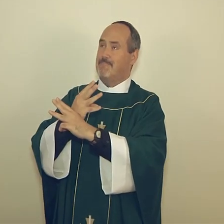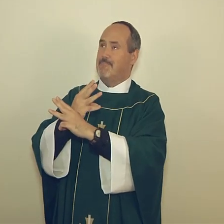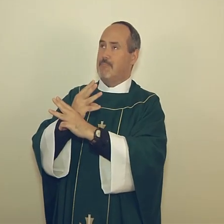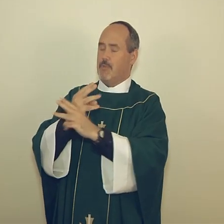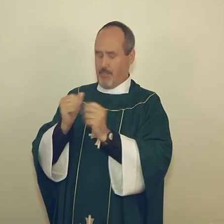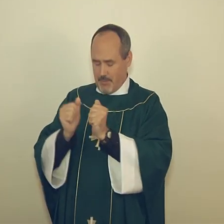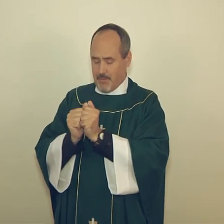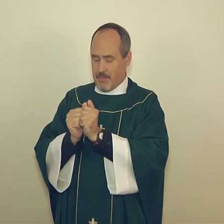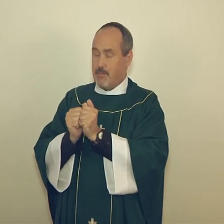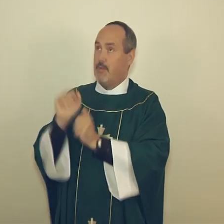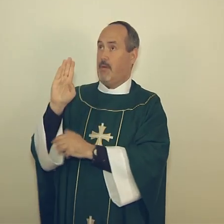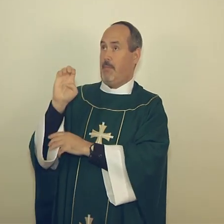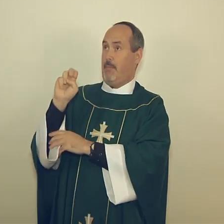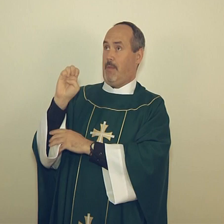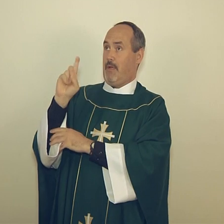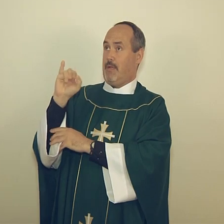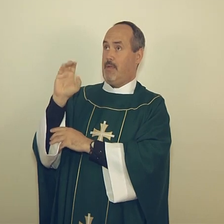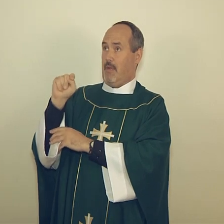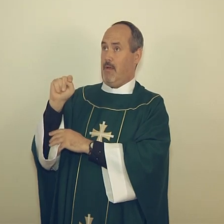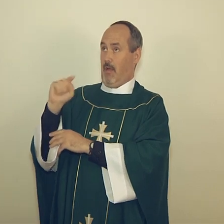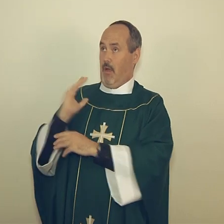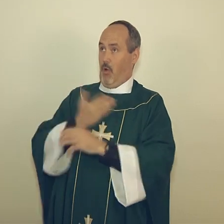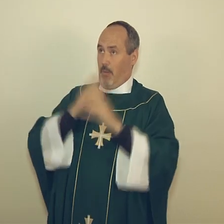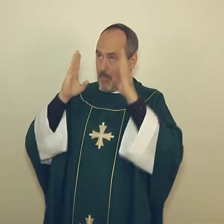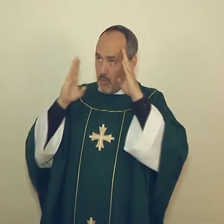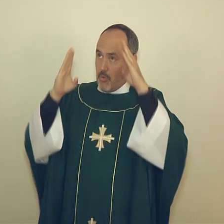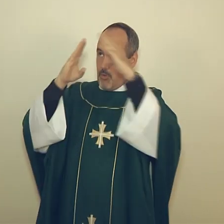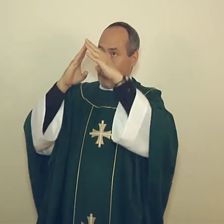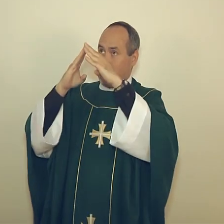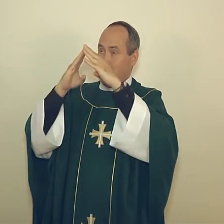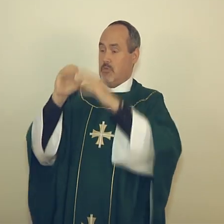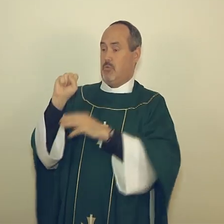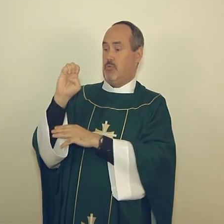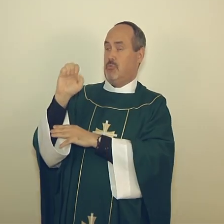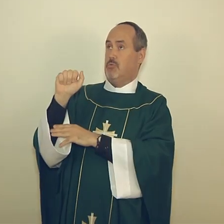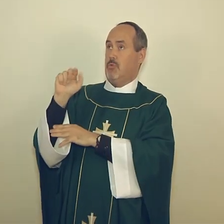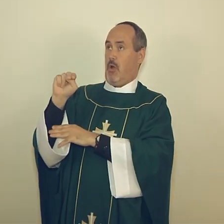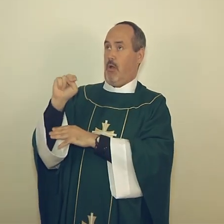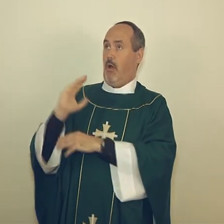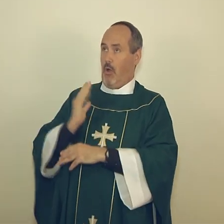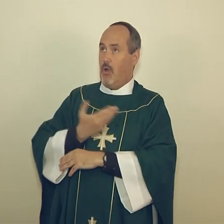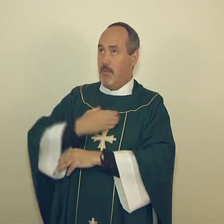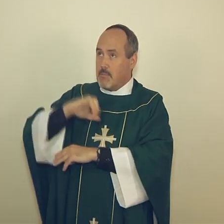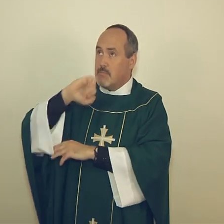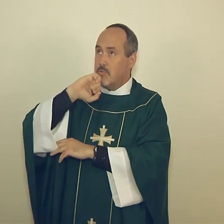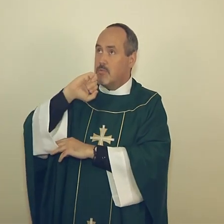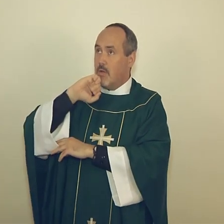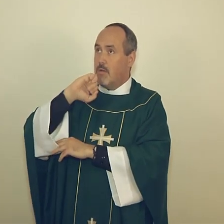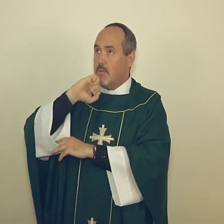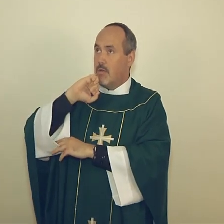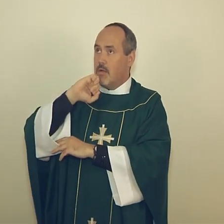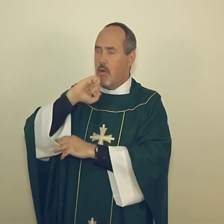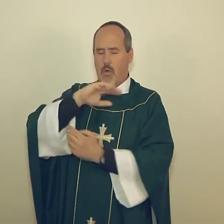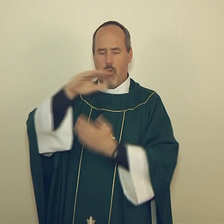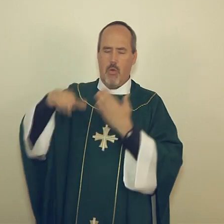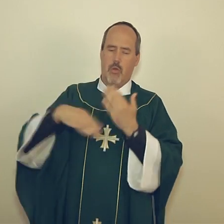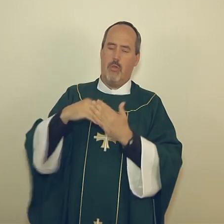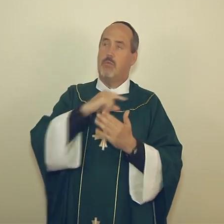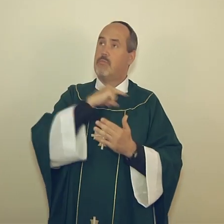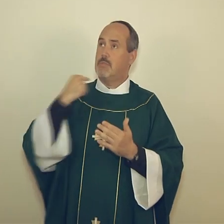and bring her to the fullness of charity, together with Benedict, our Pope, and